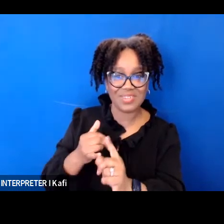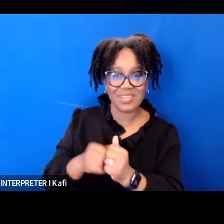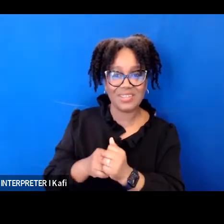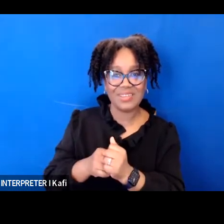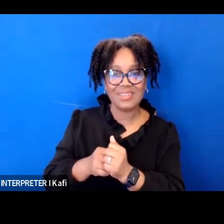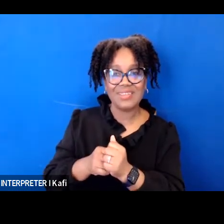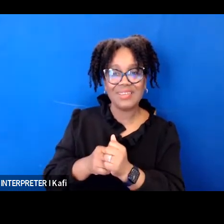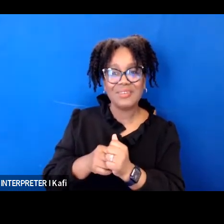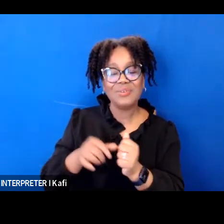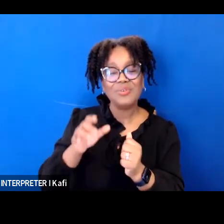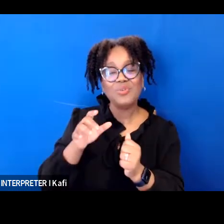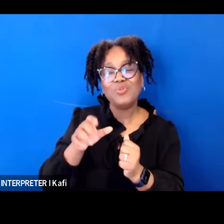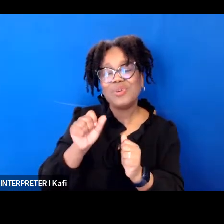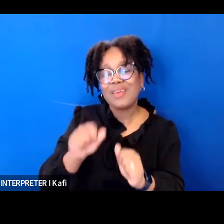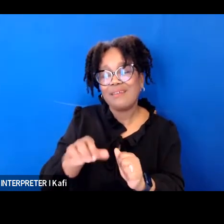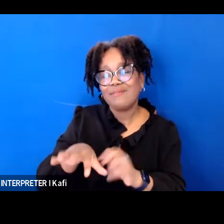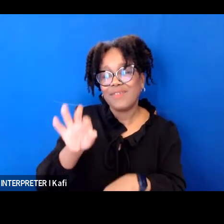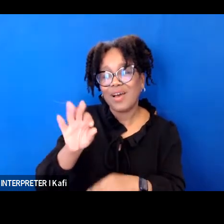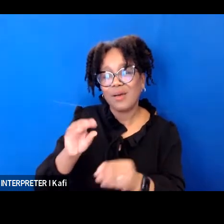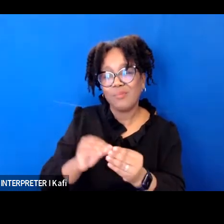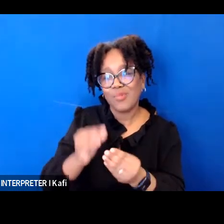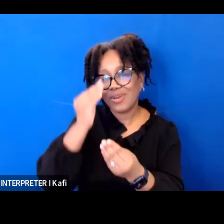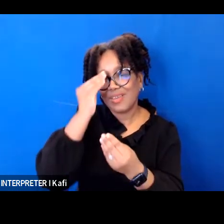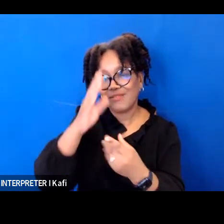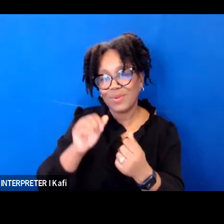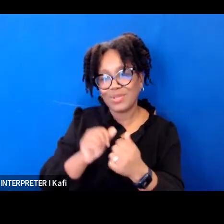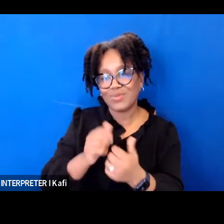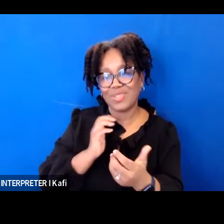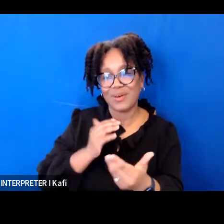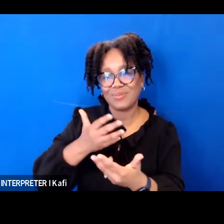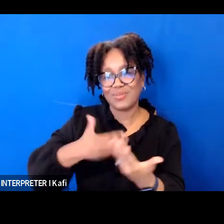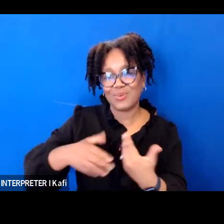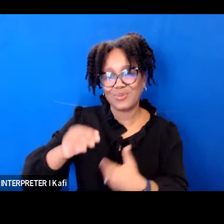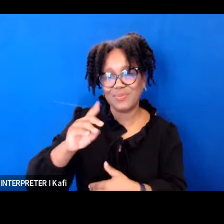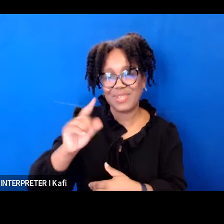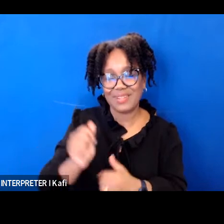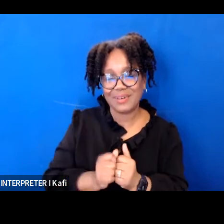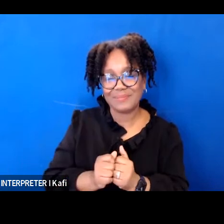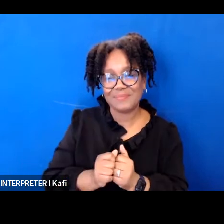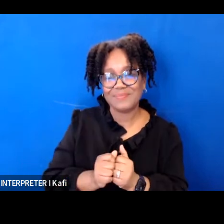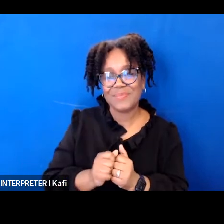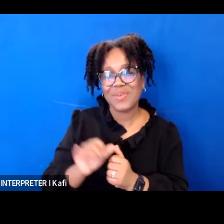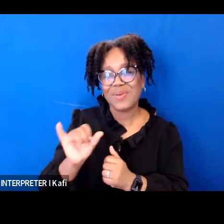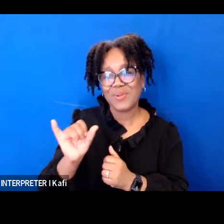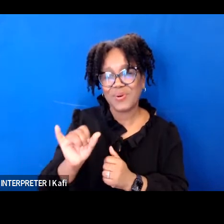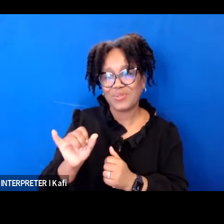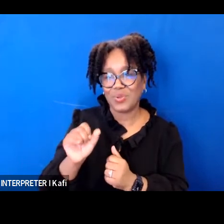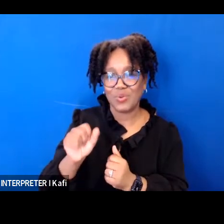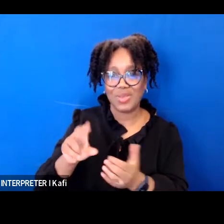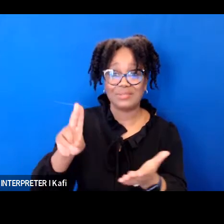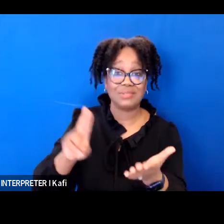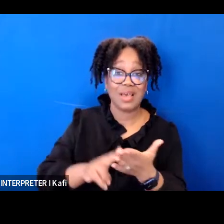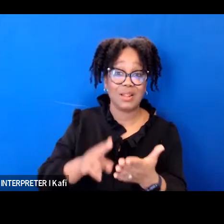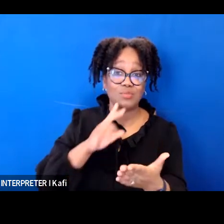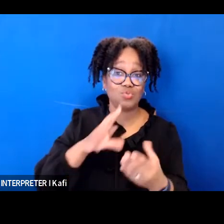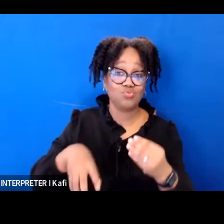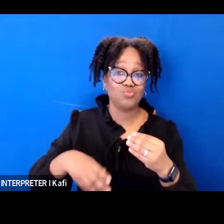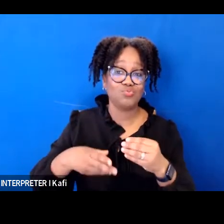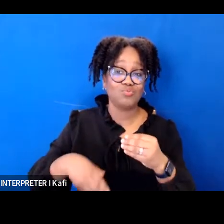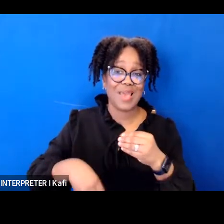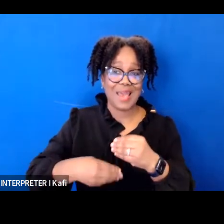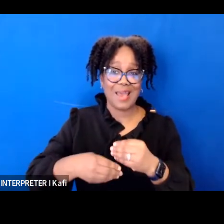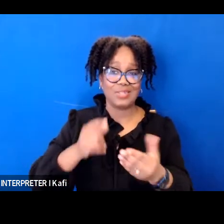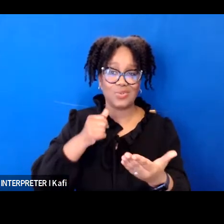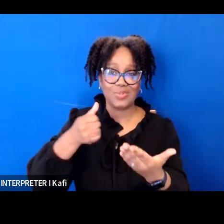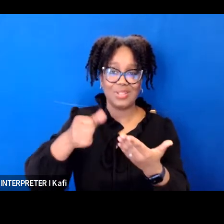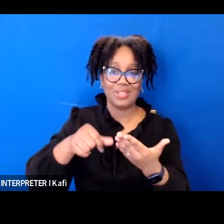the youtube link and emailing that out again as well and you can sign up for that on a google form or by emailing